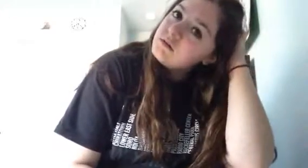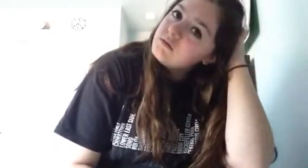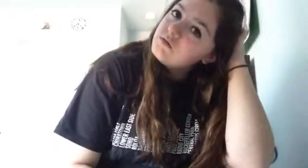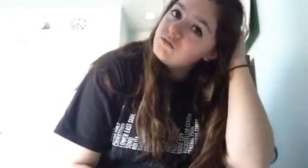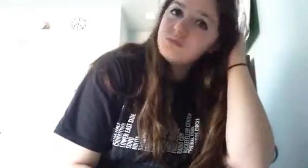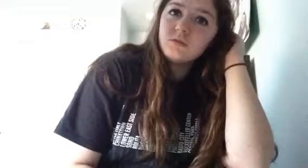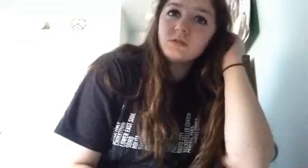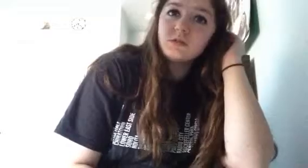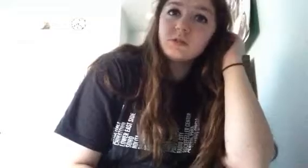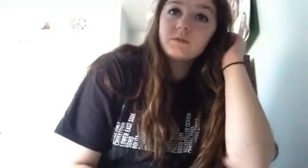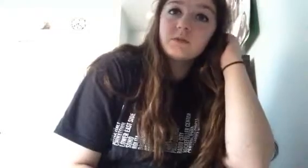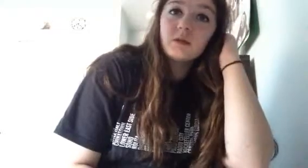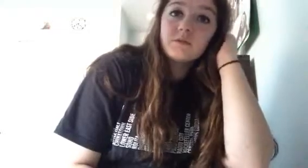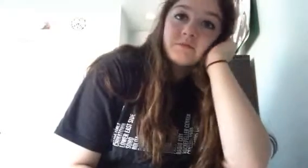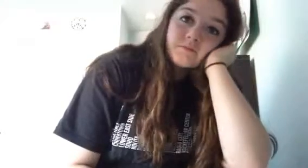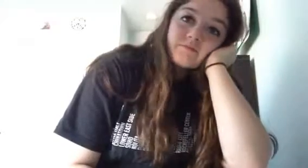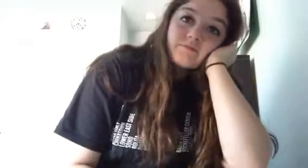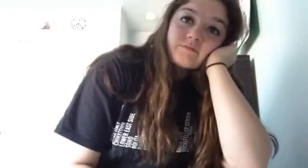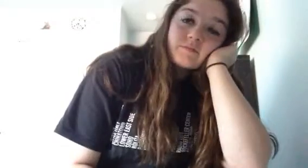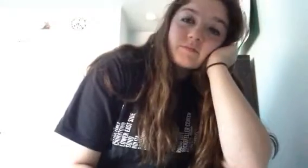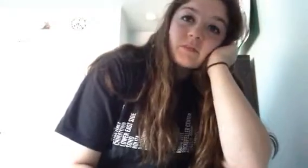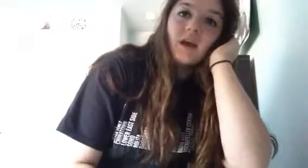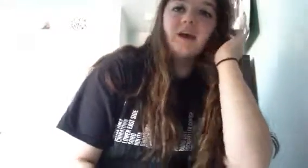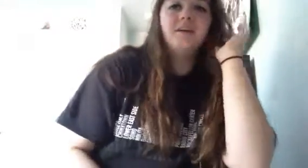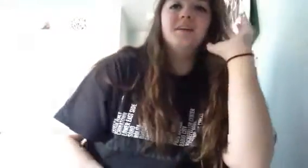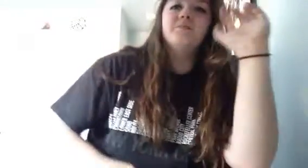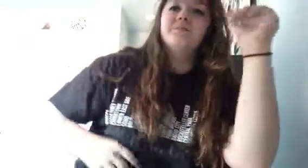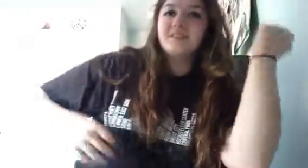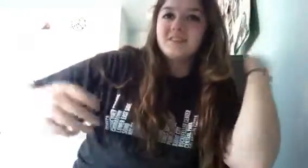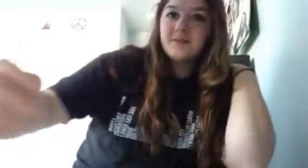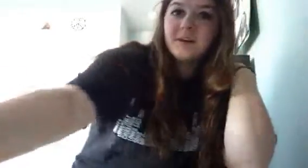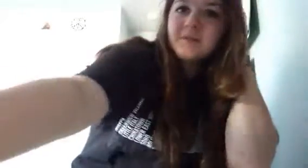um i don't know what to leave this off um i'll see you tomorrow